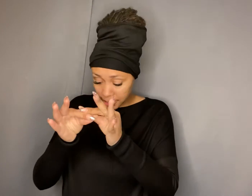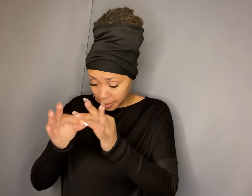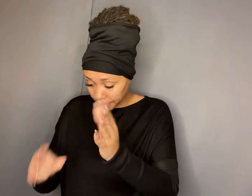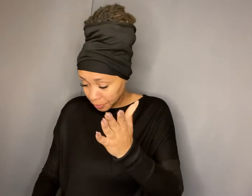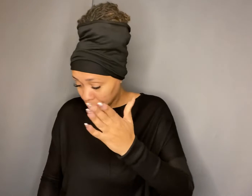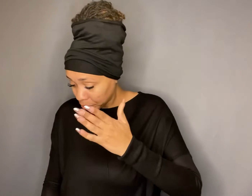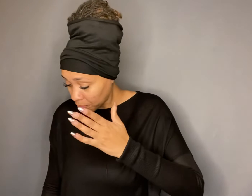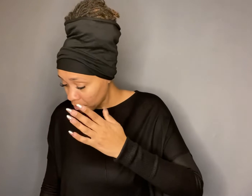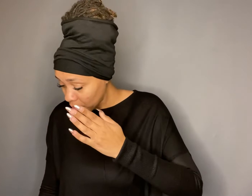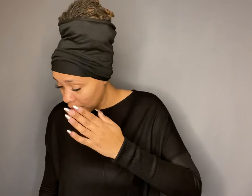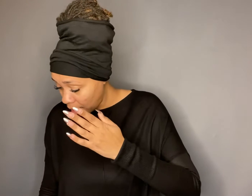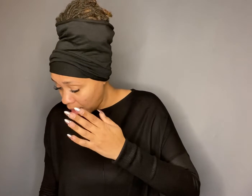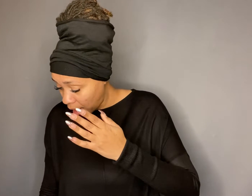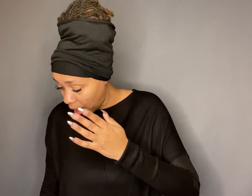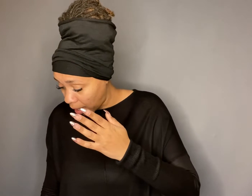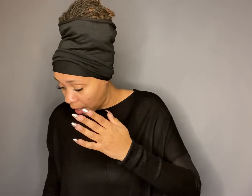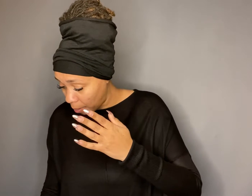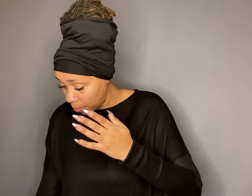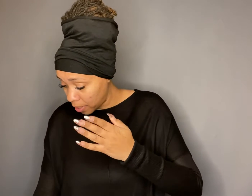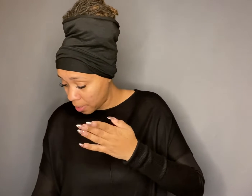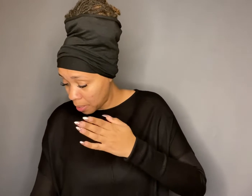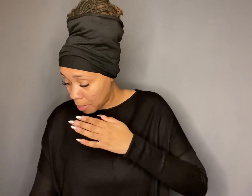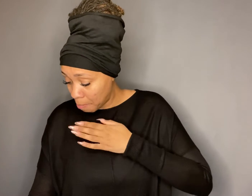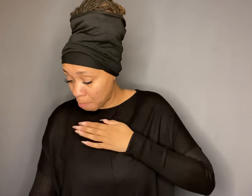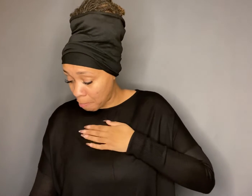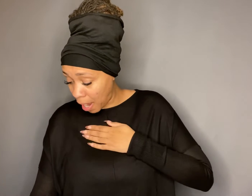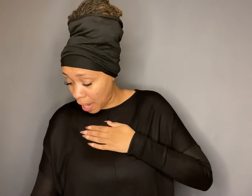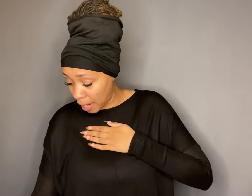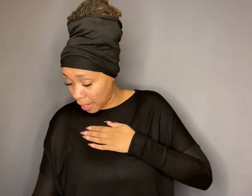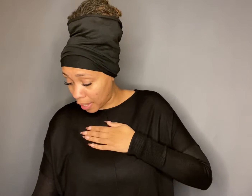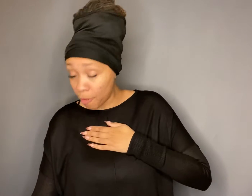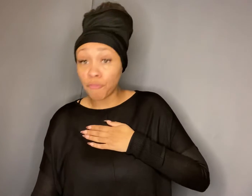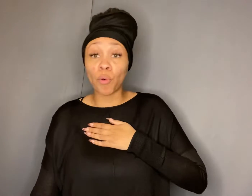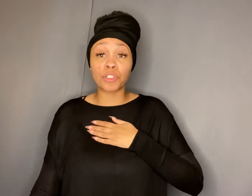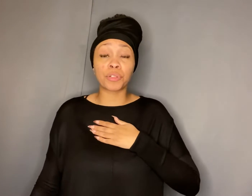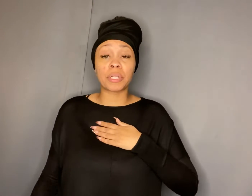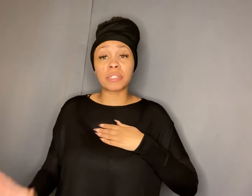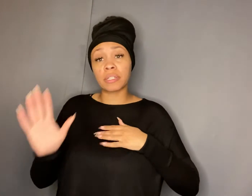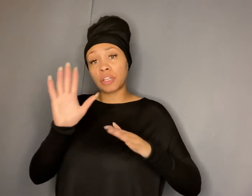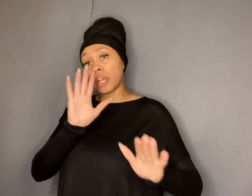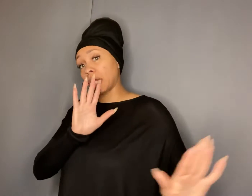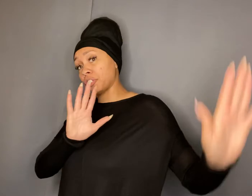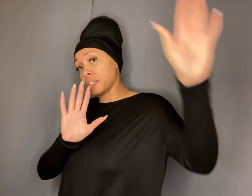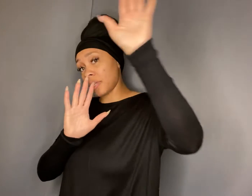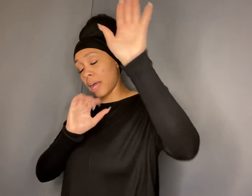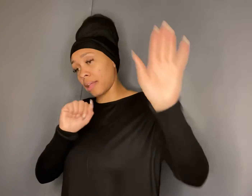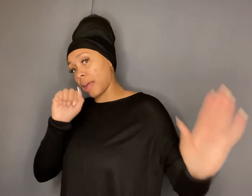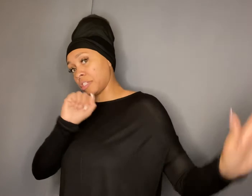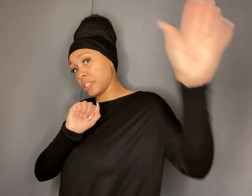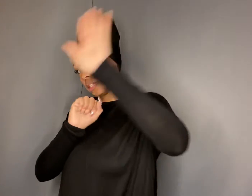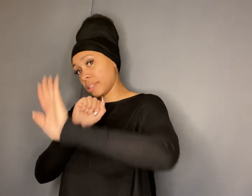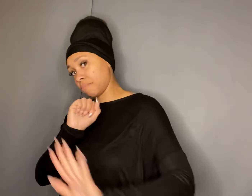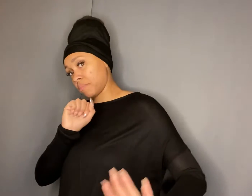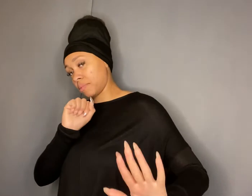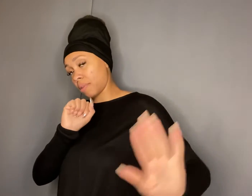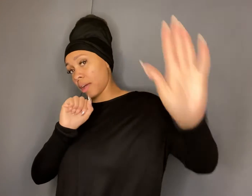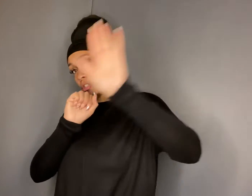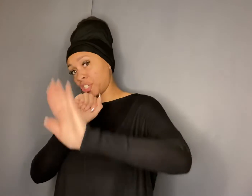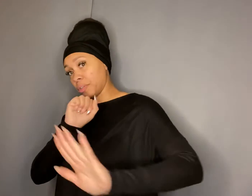um my fortress and i just i just did a shield